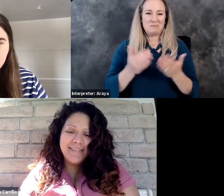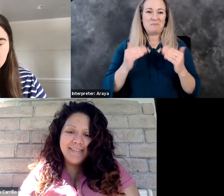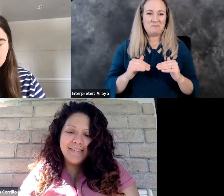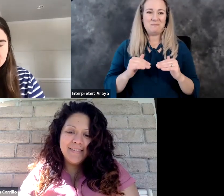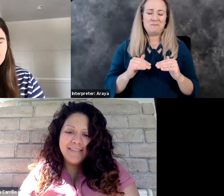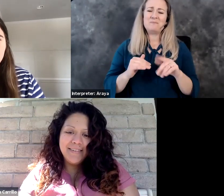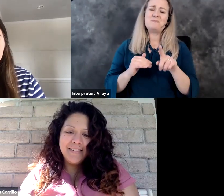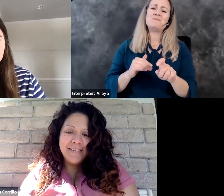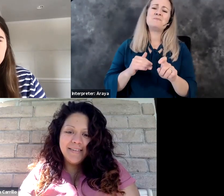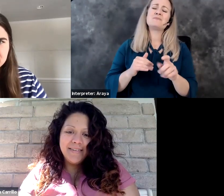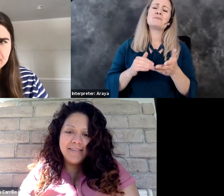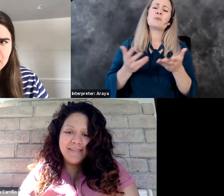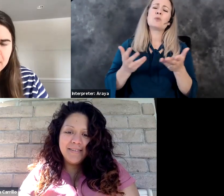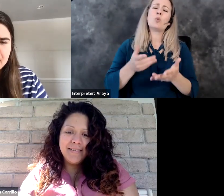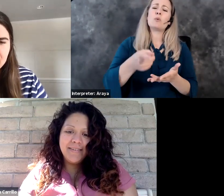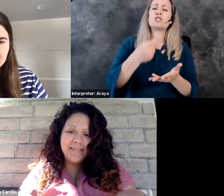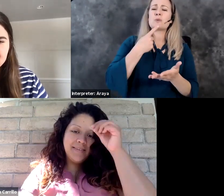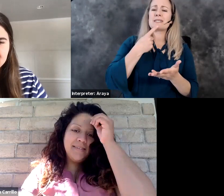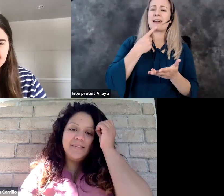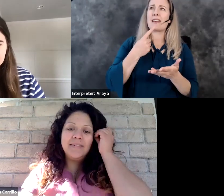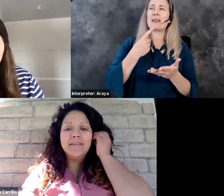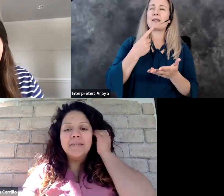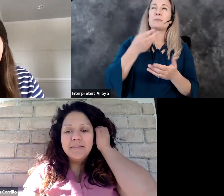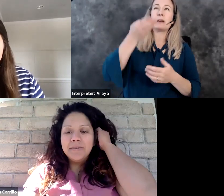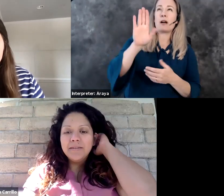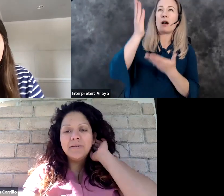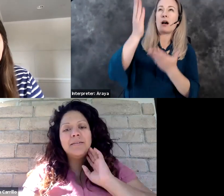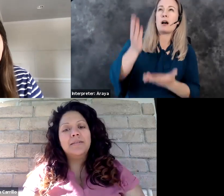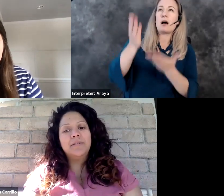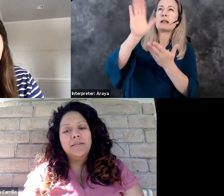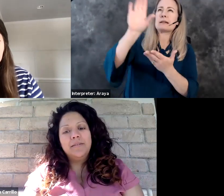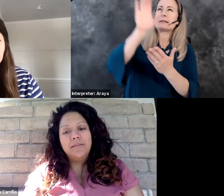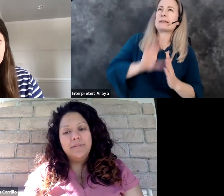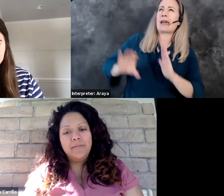What would you say the biggest piece of God's character is that you hold on to?